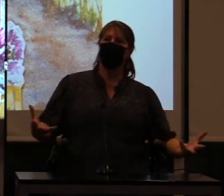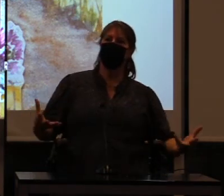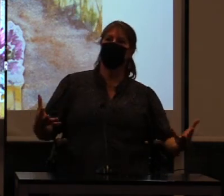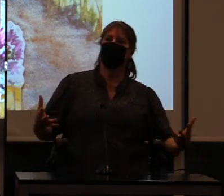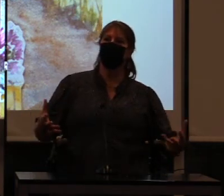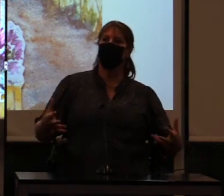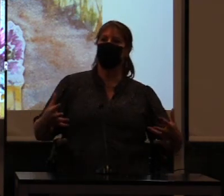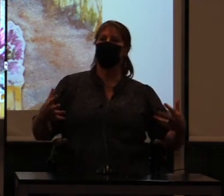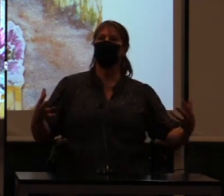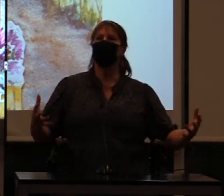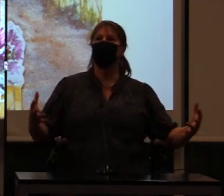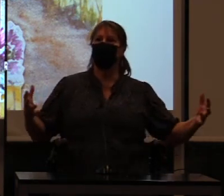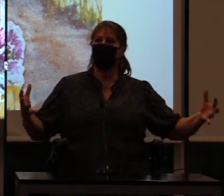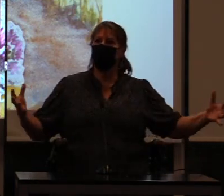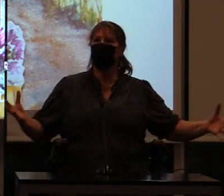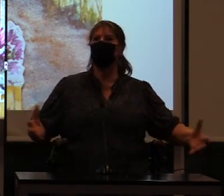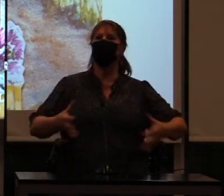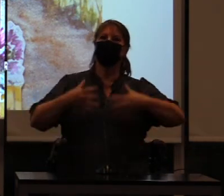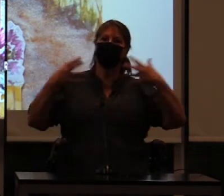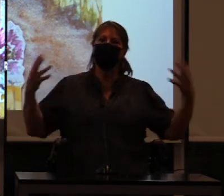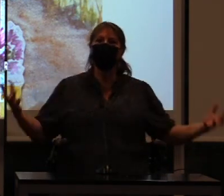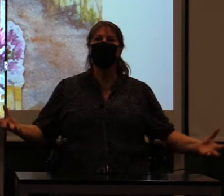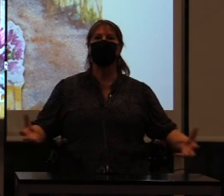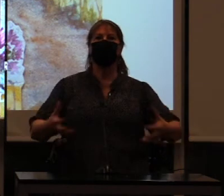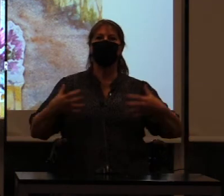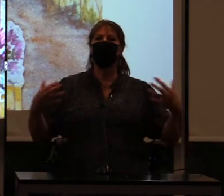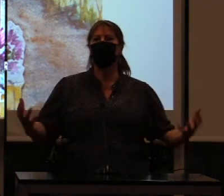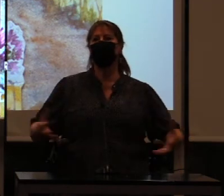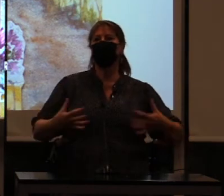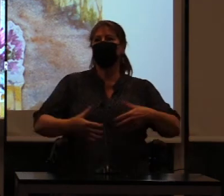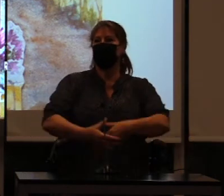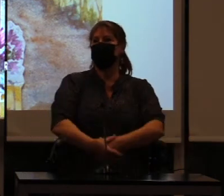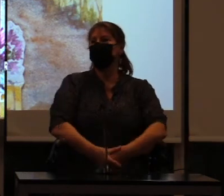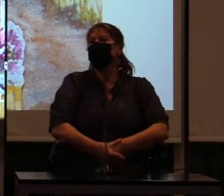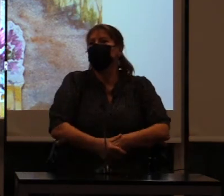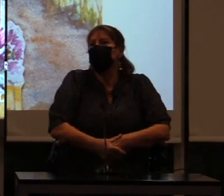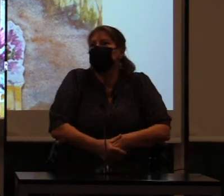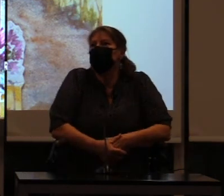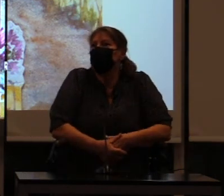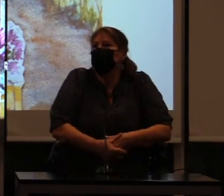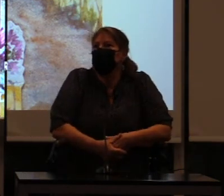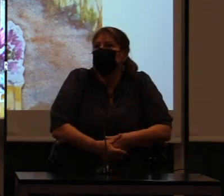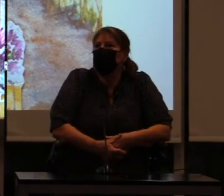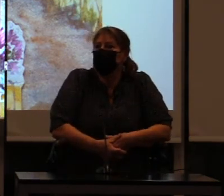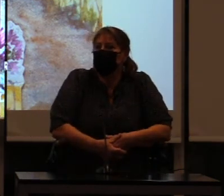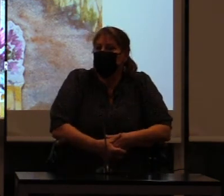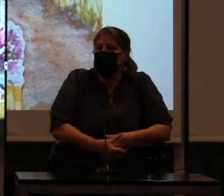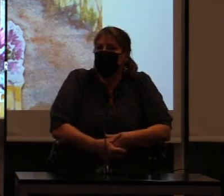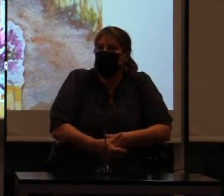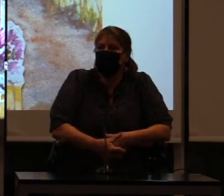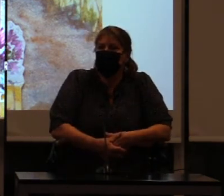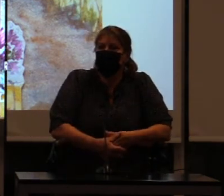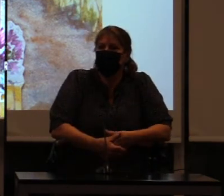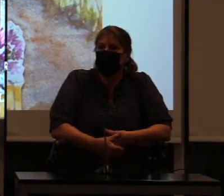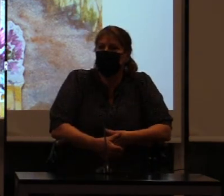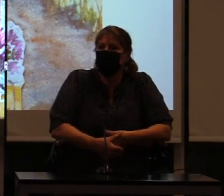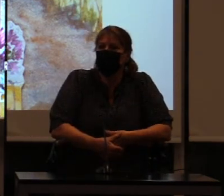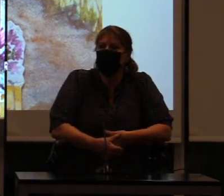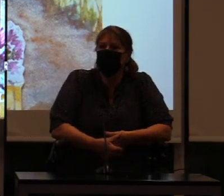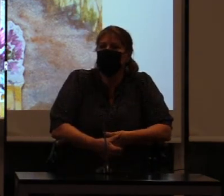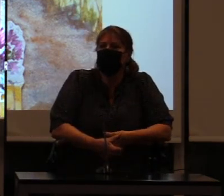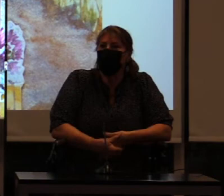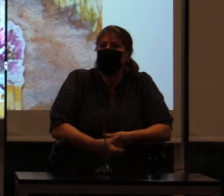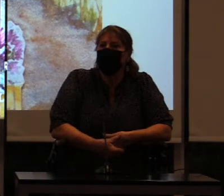amplify it in some way, to allow for both understanding, but of, but imagination as